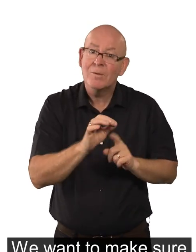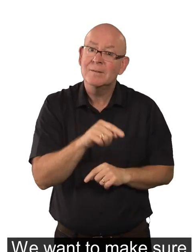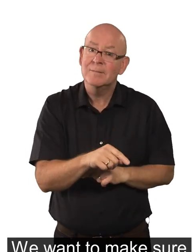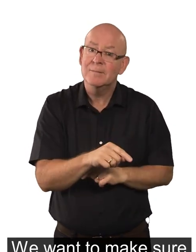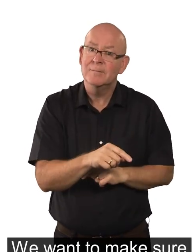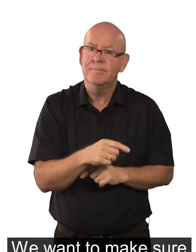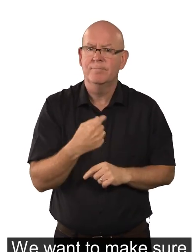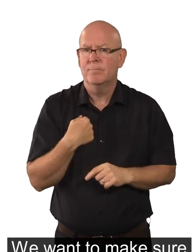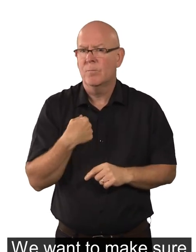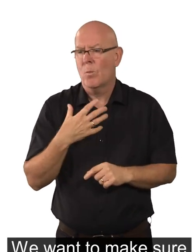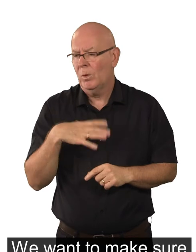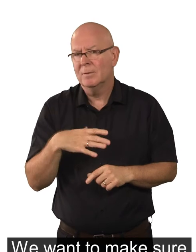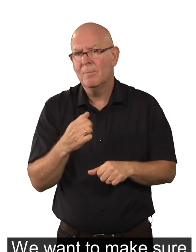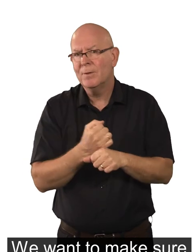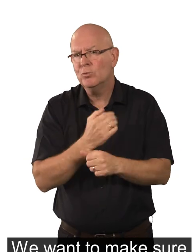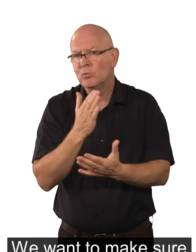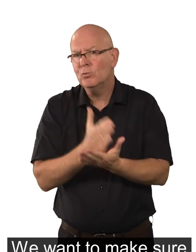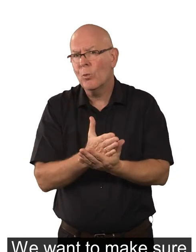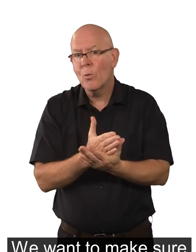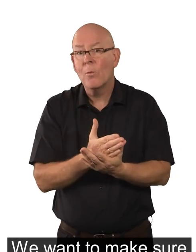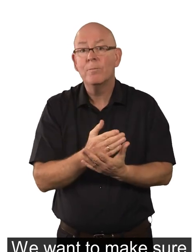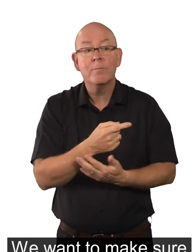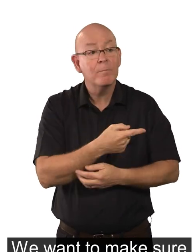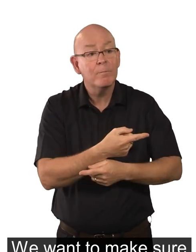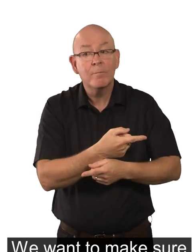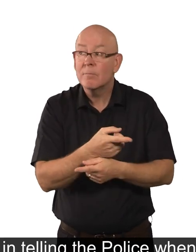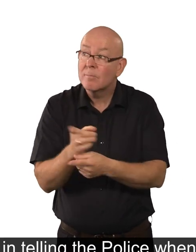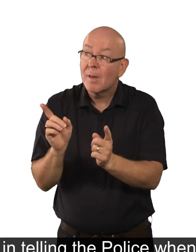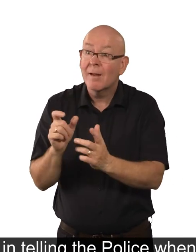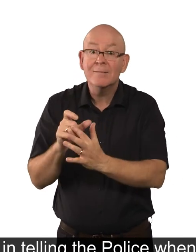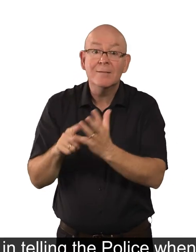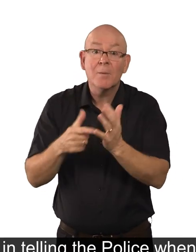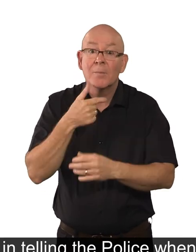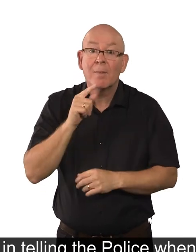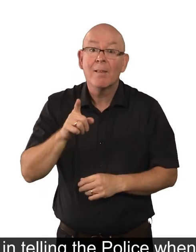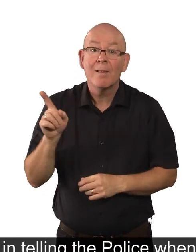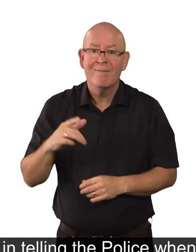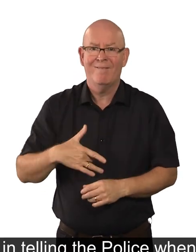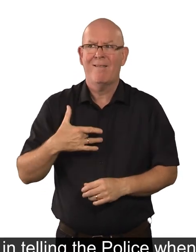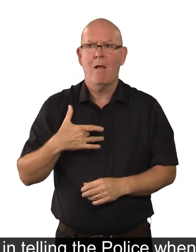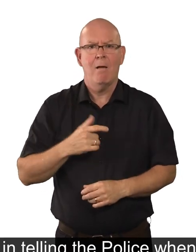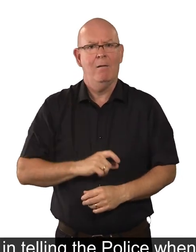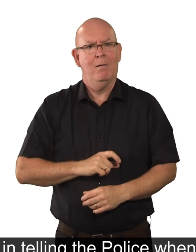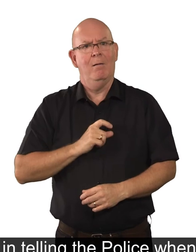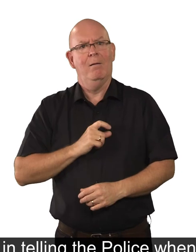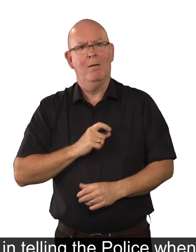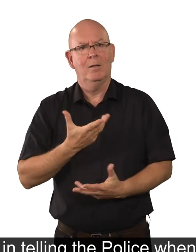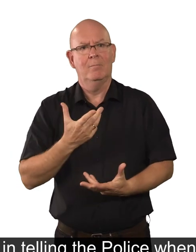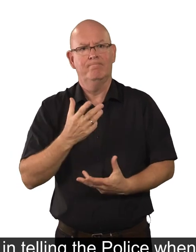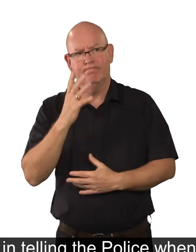We want to make sure that disabled people feel confident in telling the police when bad things happen to